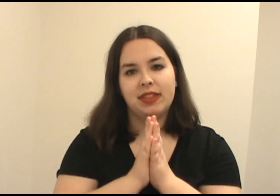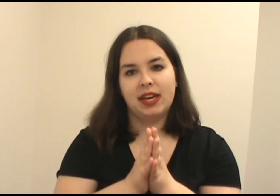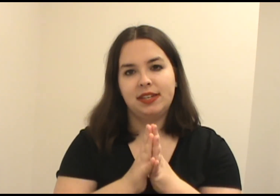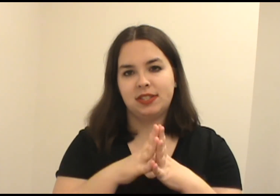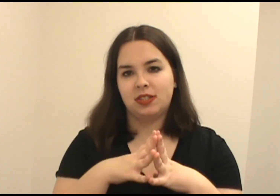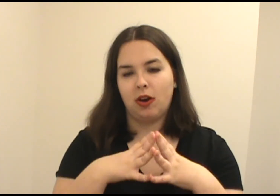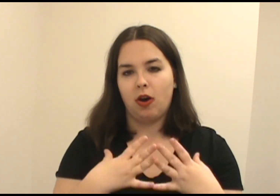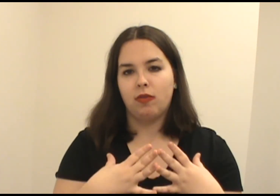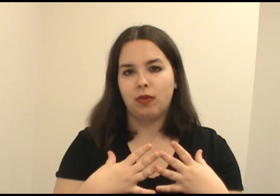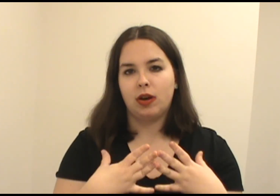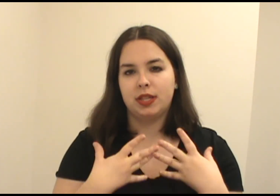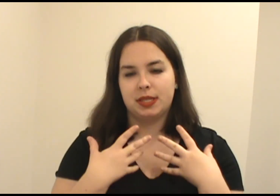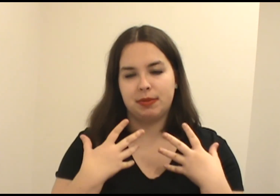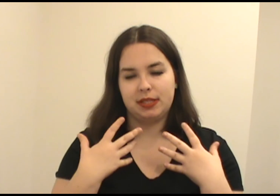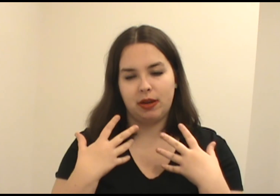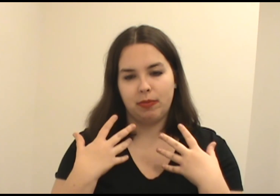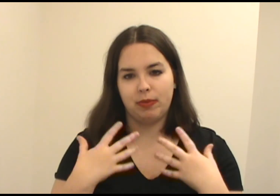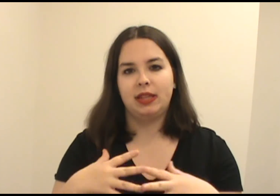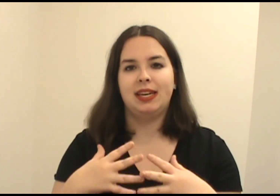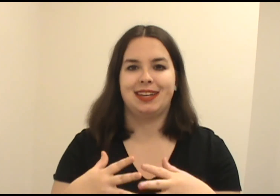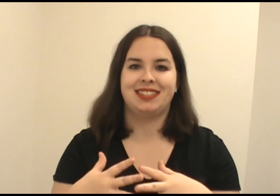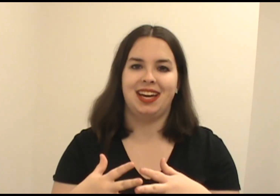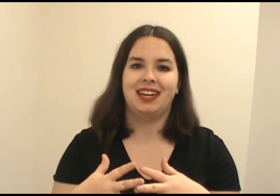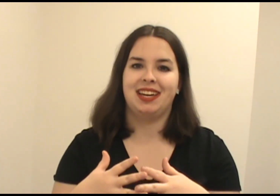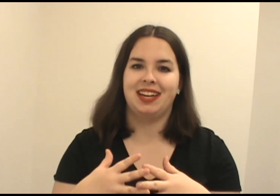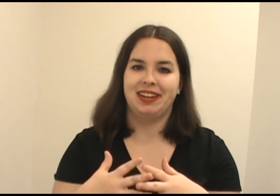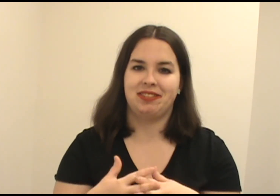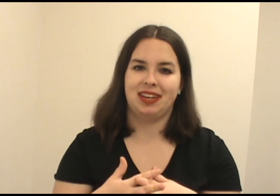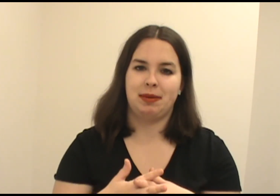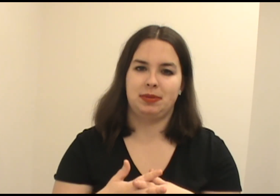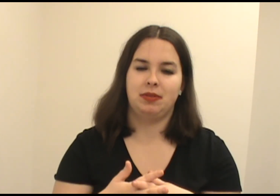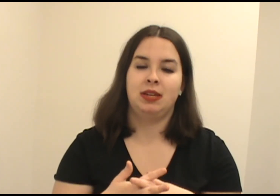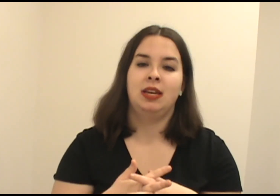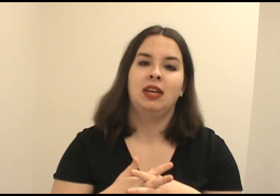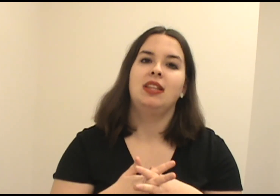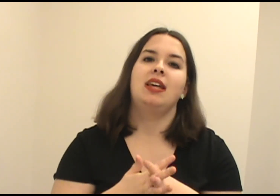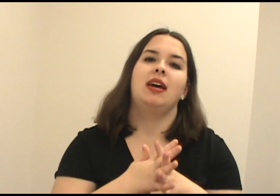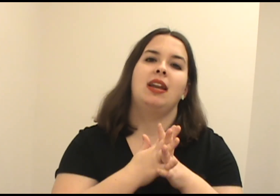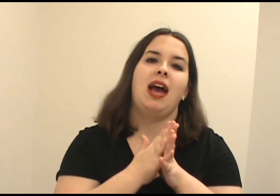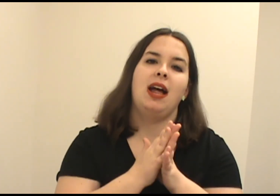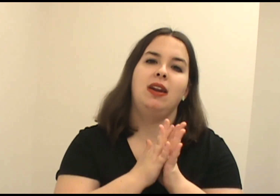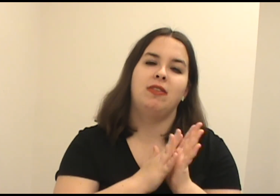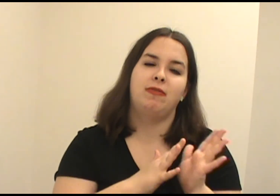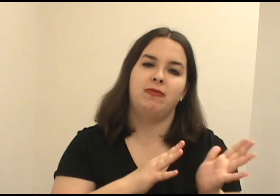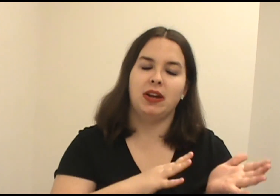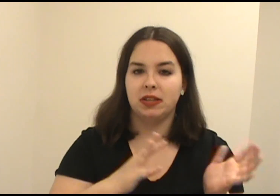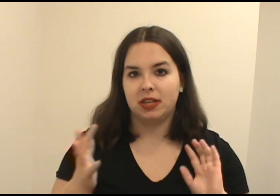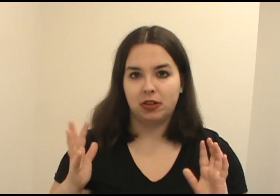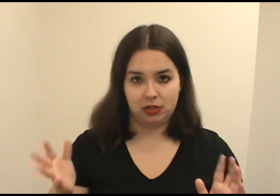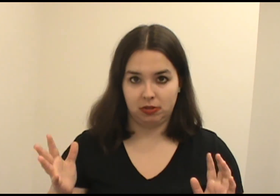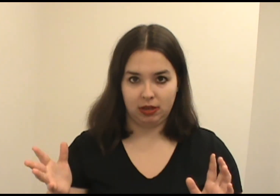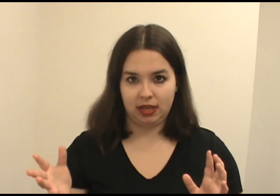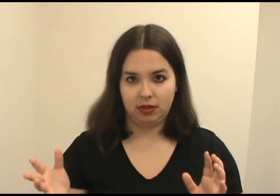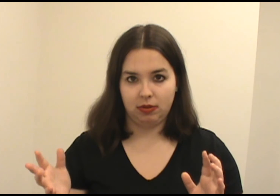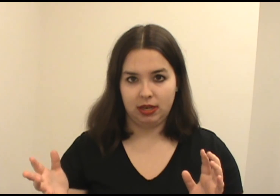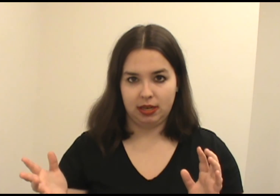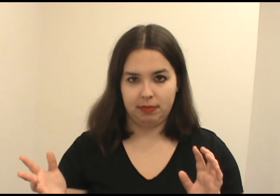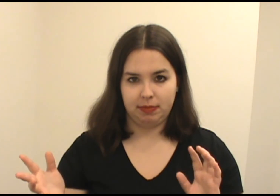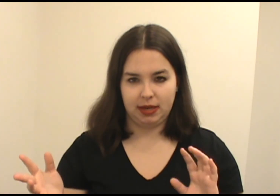And then just overall this was a really exciting and interesting episode that had a fairly good storyline to it but